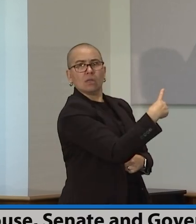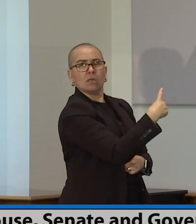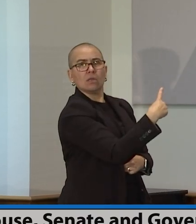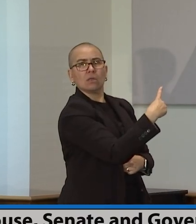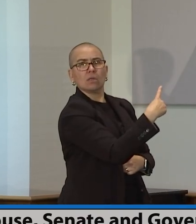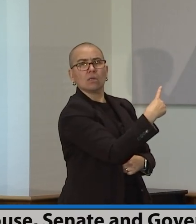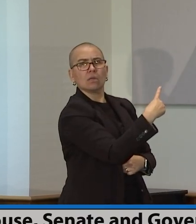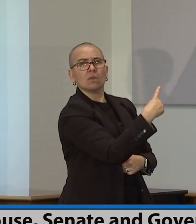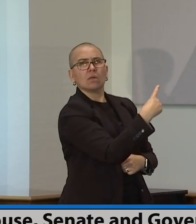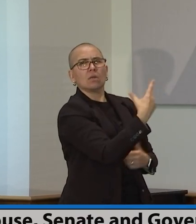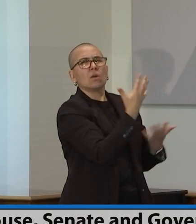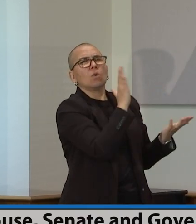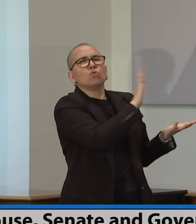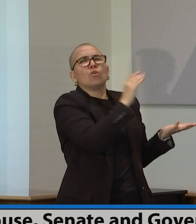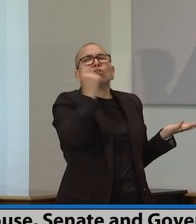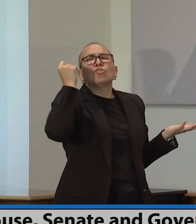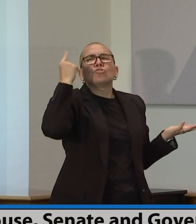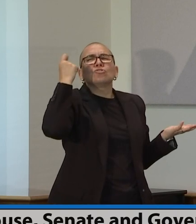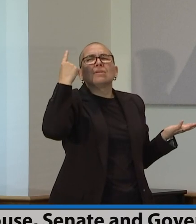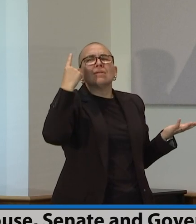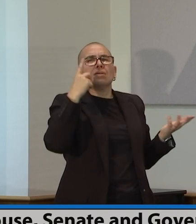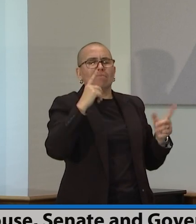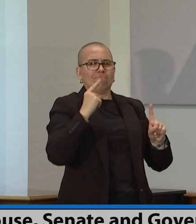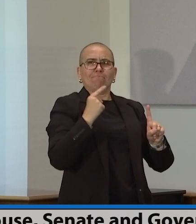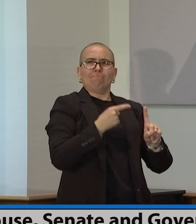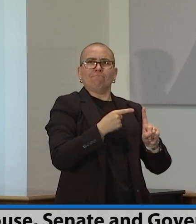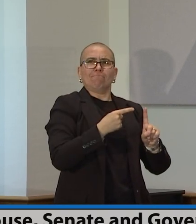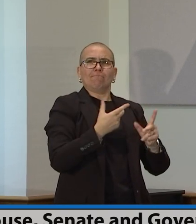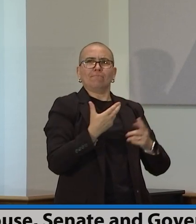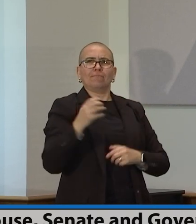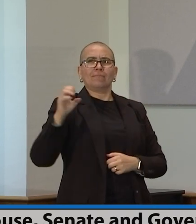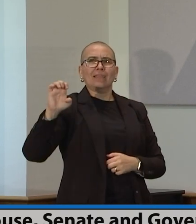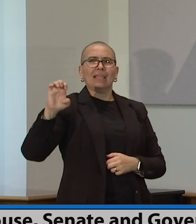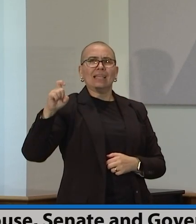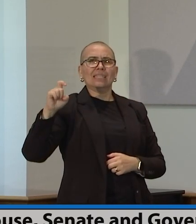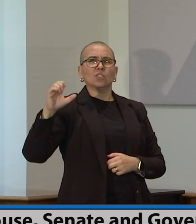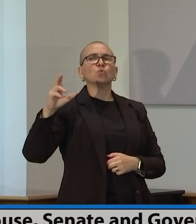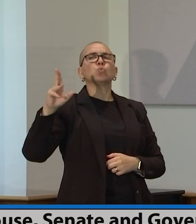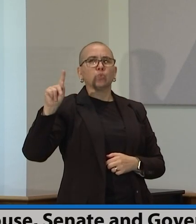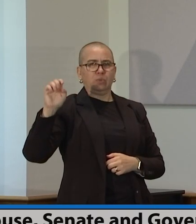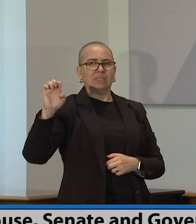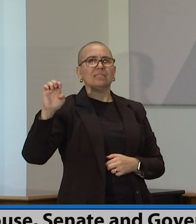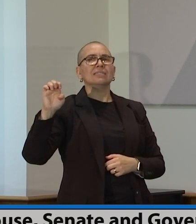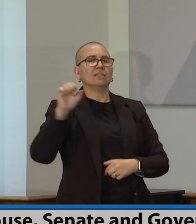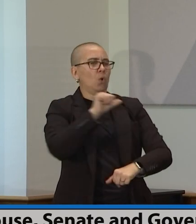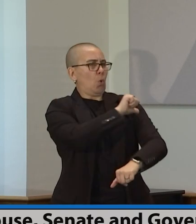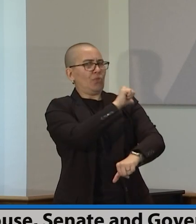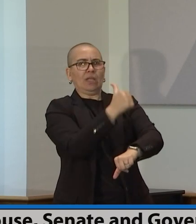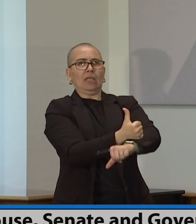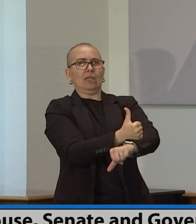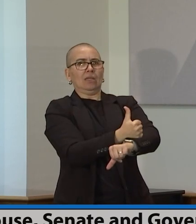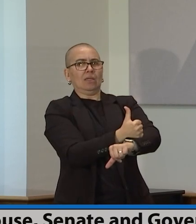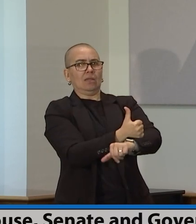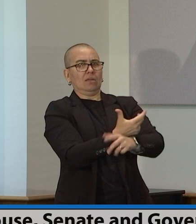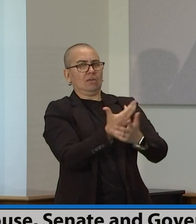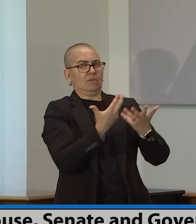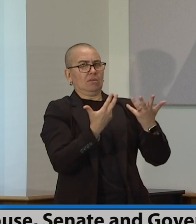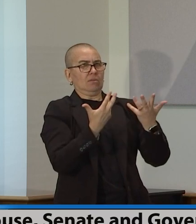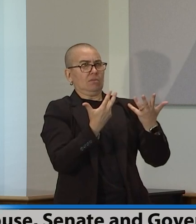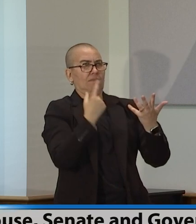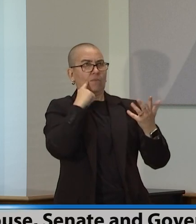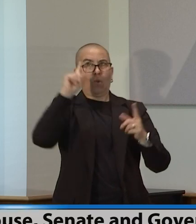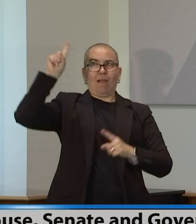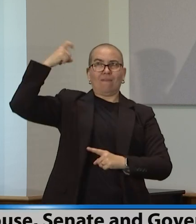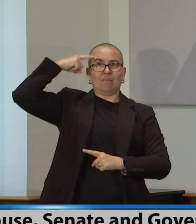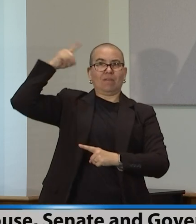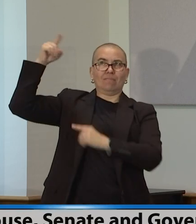authority? If there's any, uh, parameters, new parameters placed around that, and then the governor, is he getting it right? We're